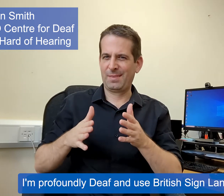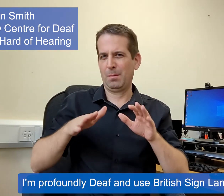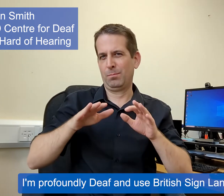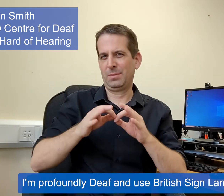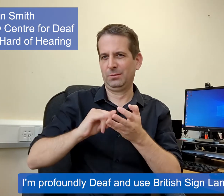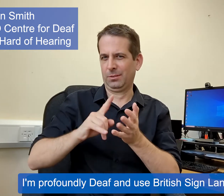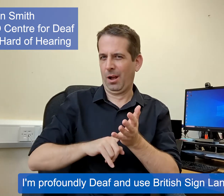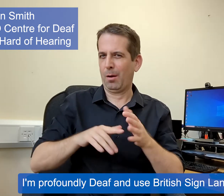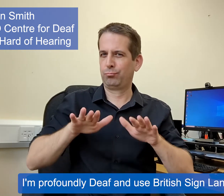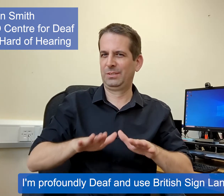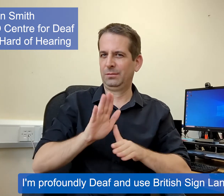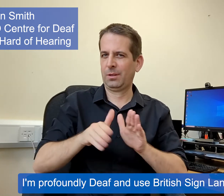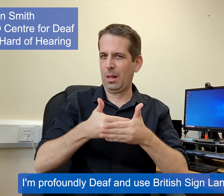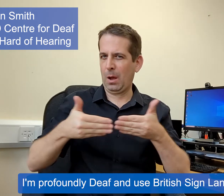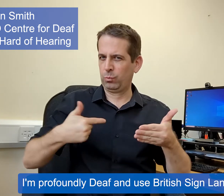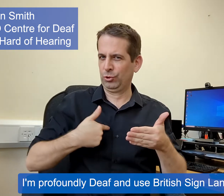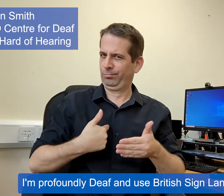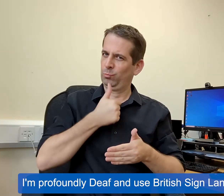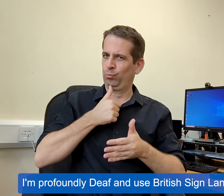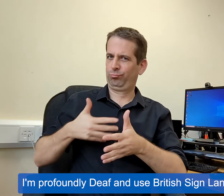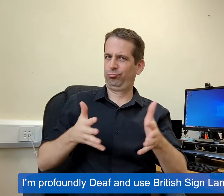I'm profoundly deaf and use British Sign Language.